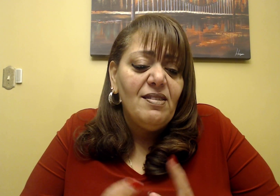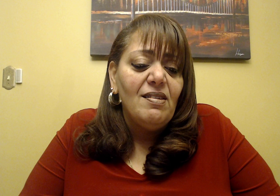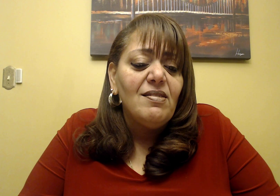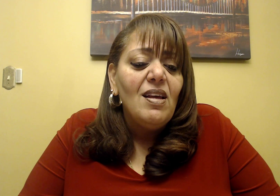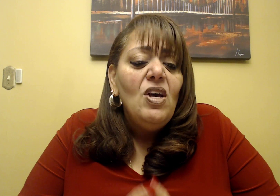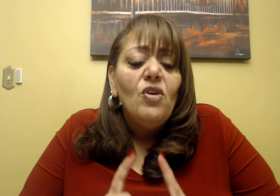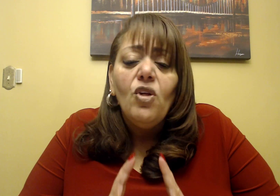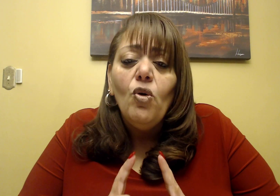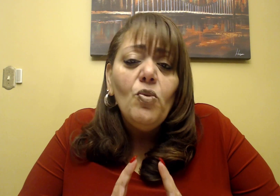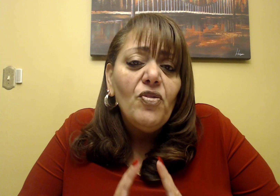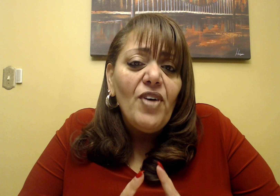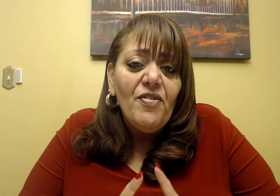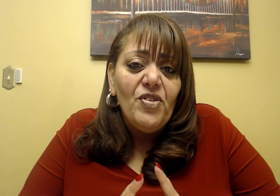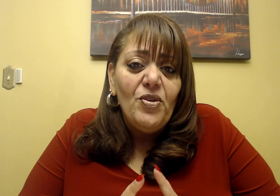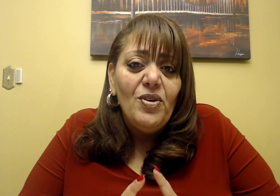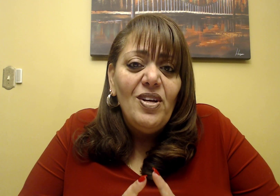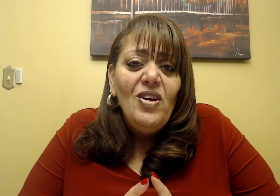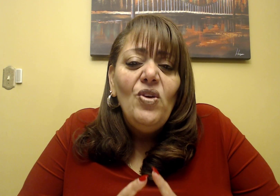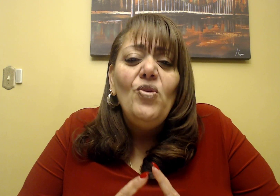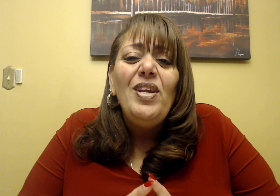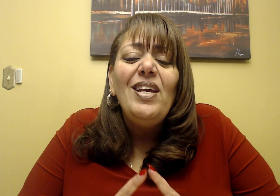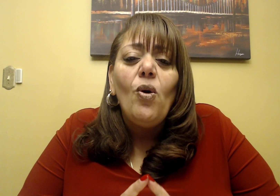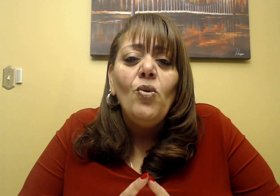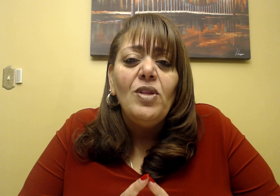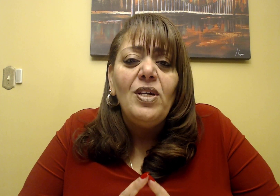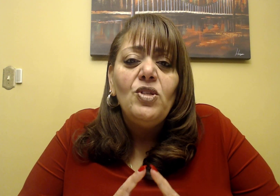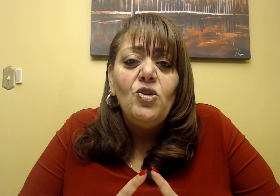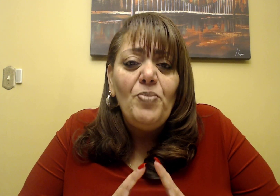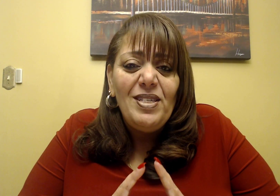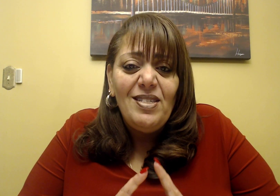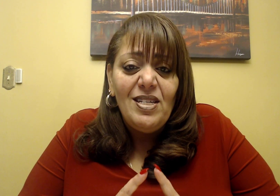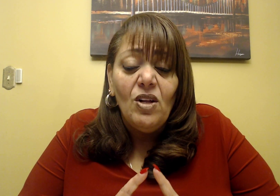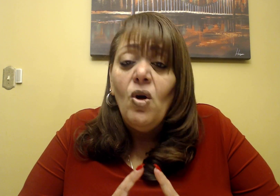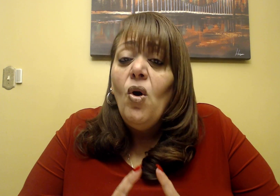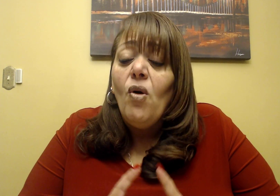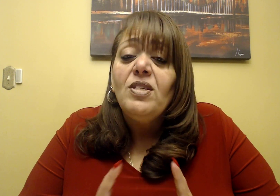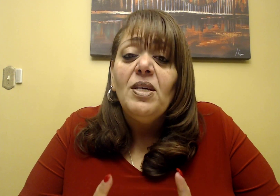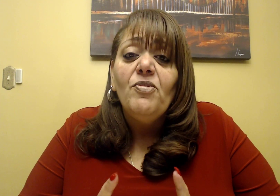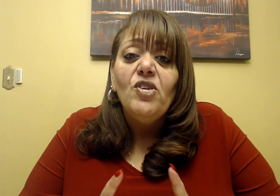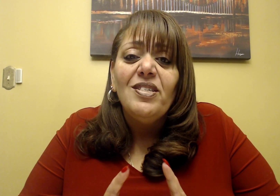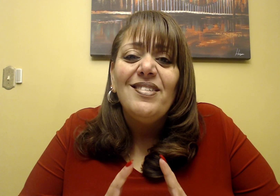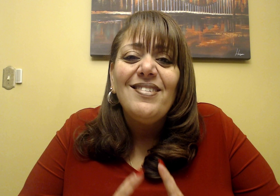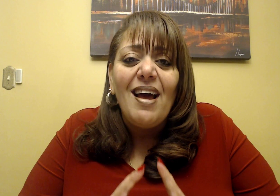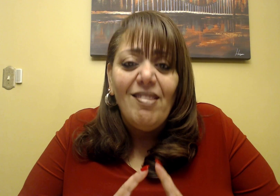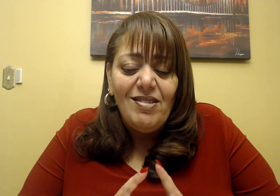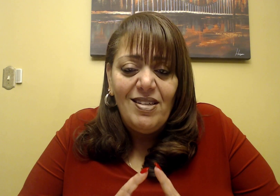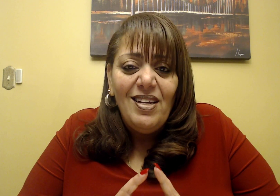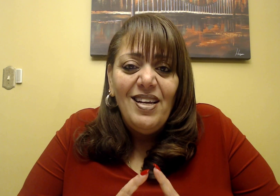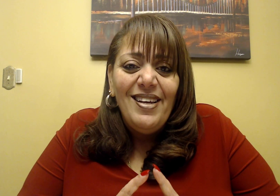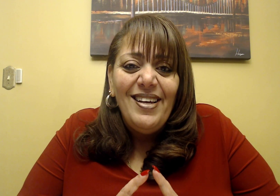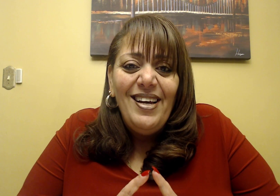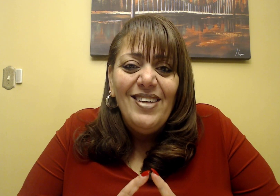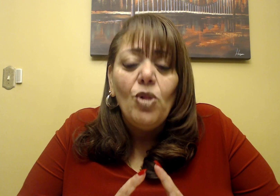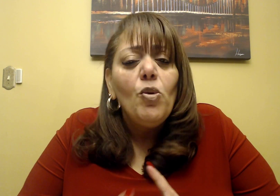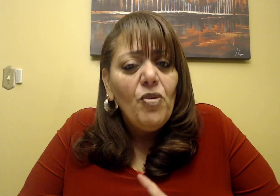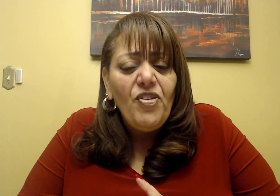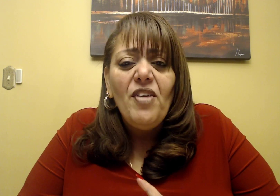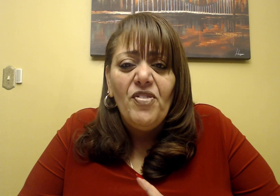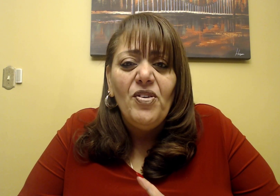this, the Lord will fight for you. You need only to be still, or in some versions, silent. The Lord will fight for you.